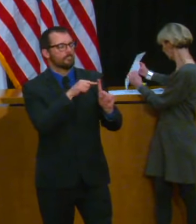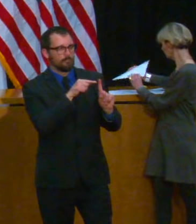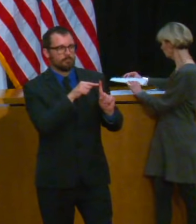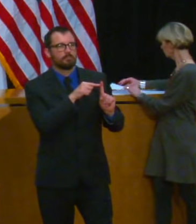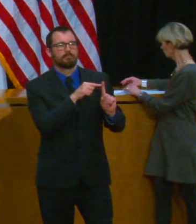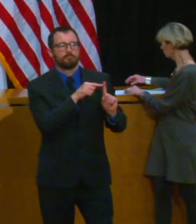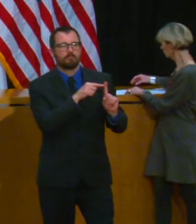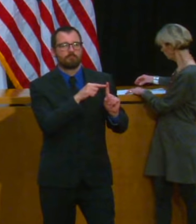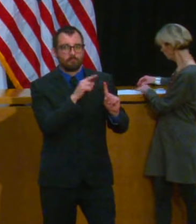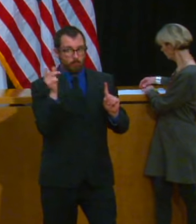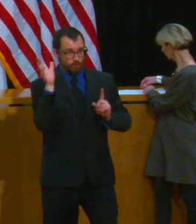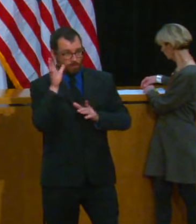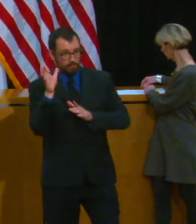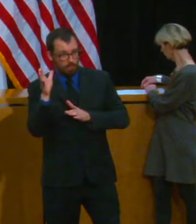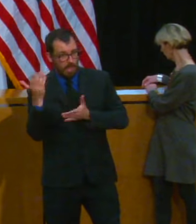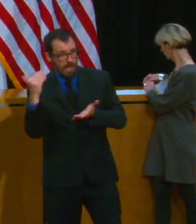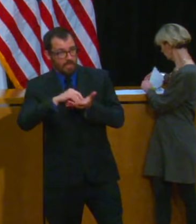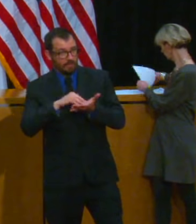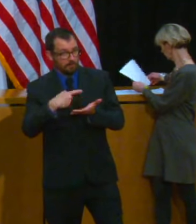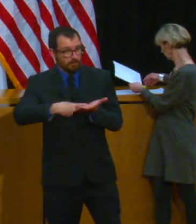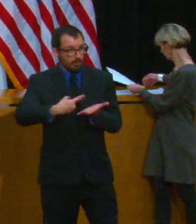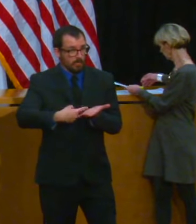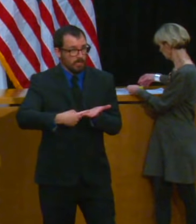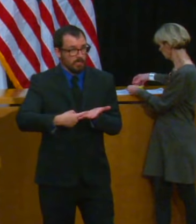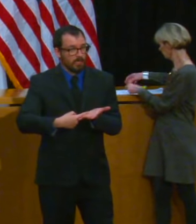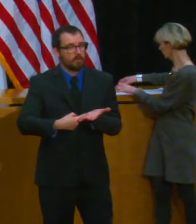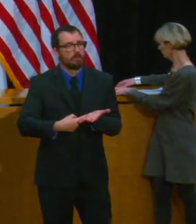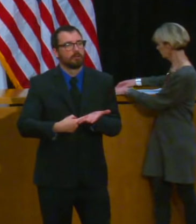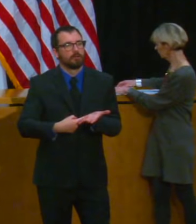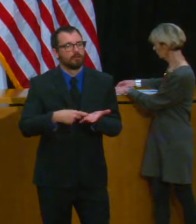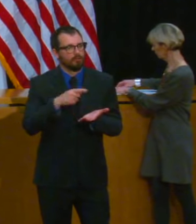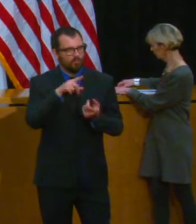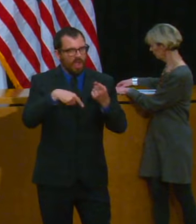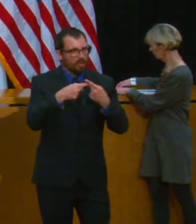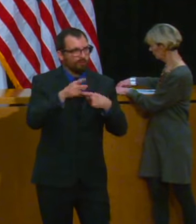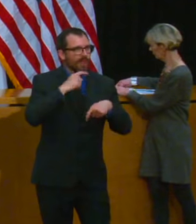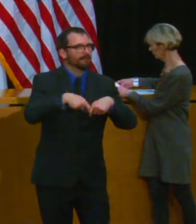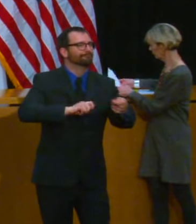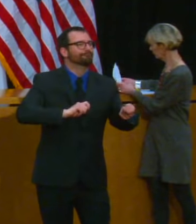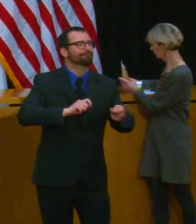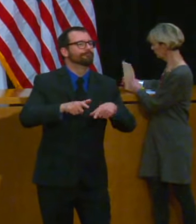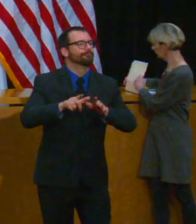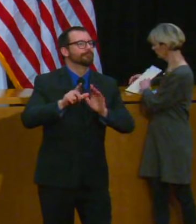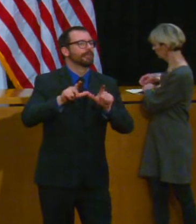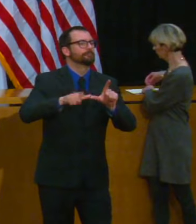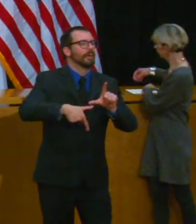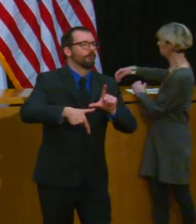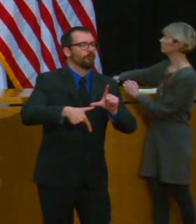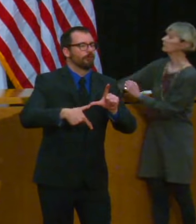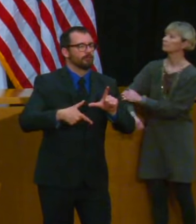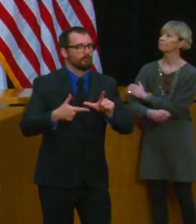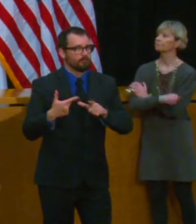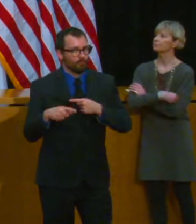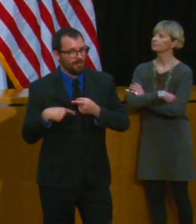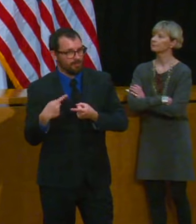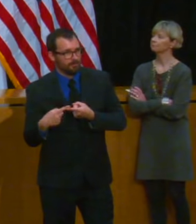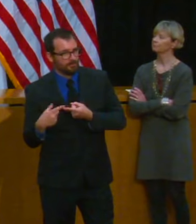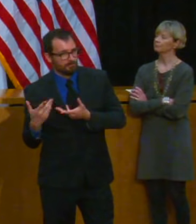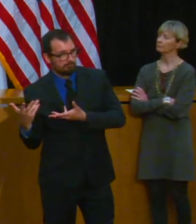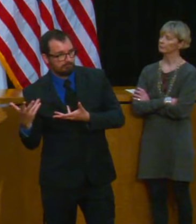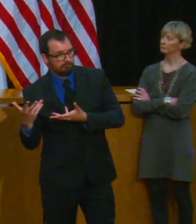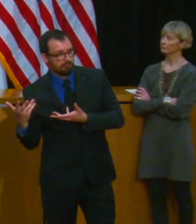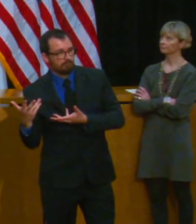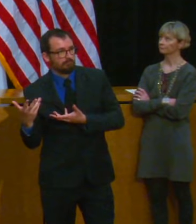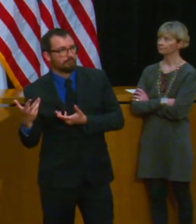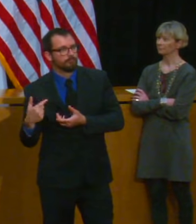legislation we filed that would make it possible for us to issue revenue anticipation notes before the end of the fiscal